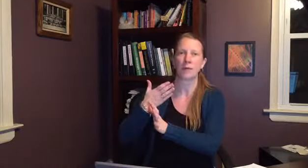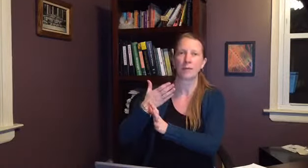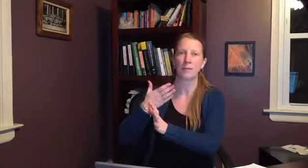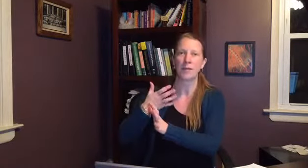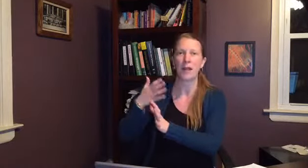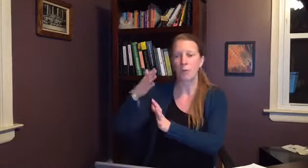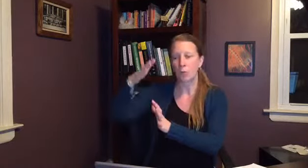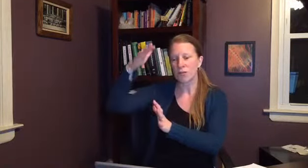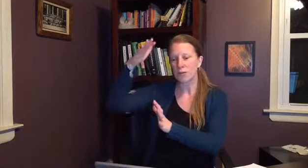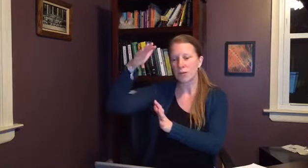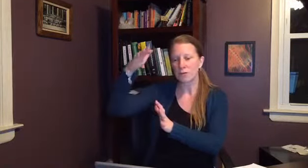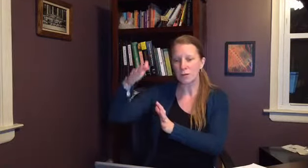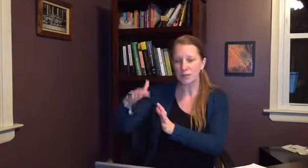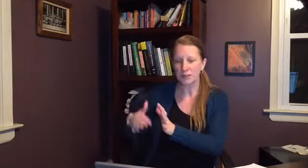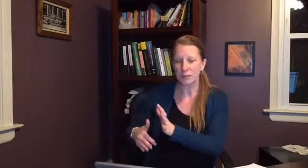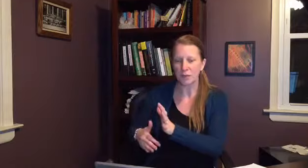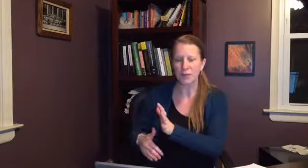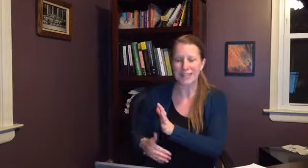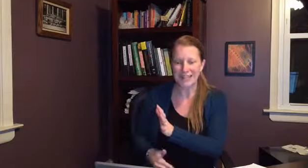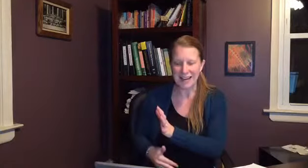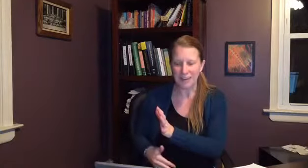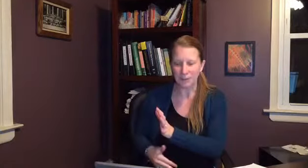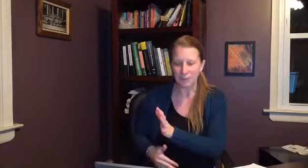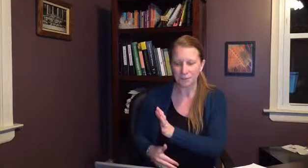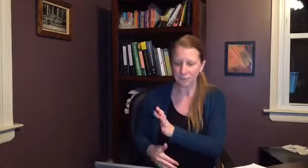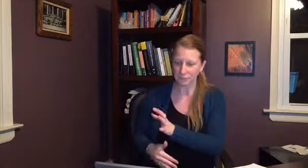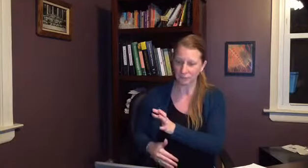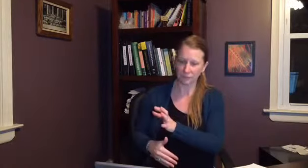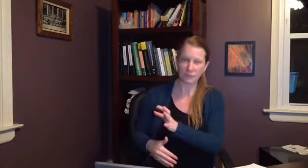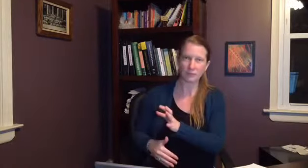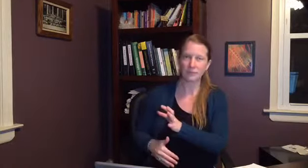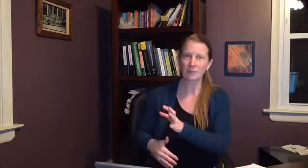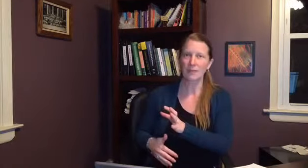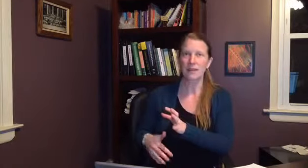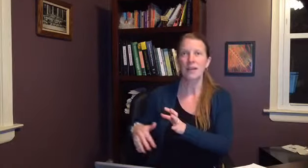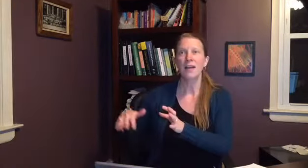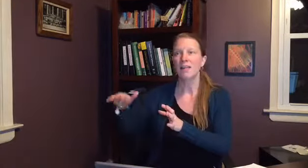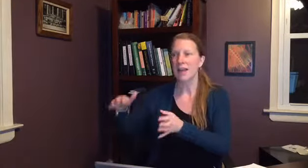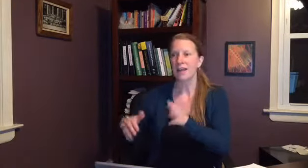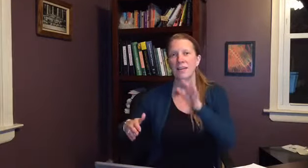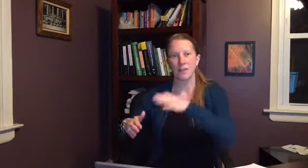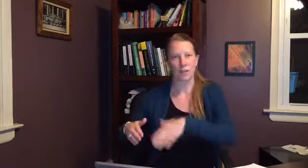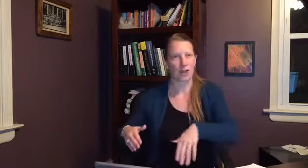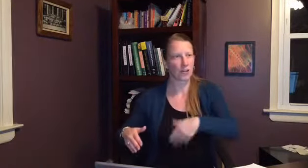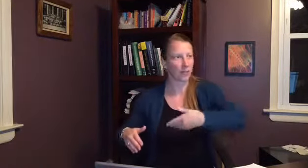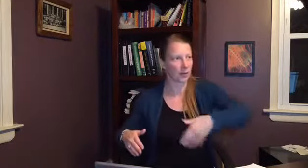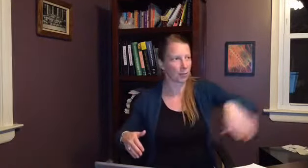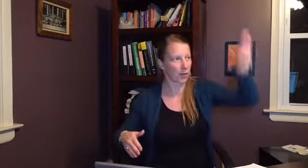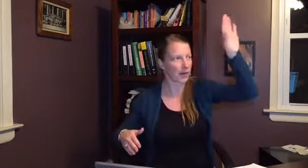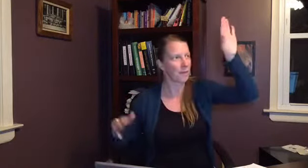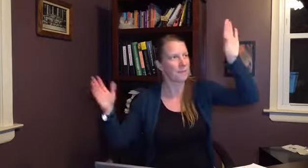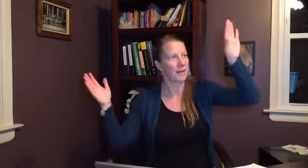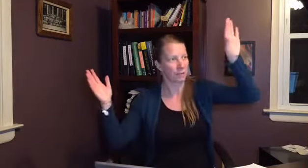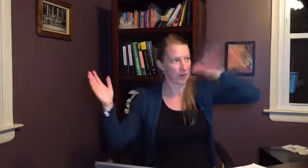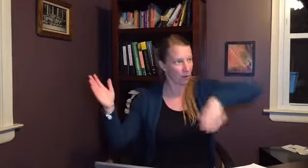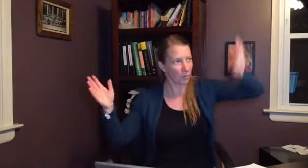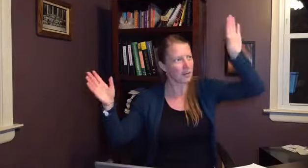but once your immune system goes down then the garage door can break up break open